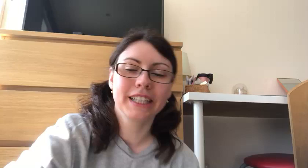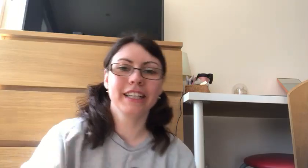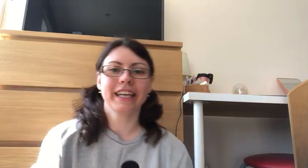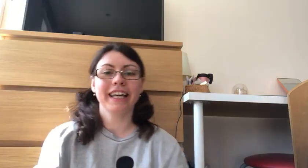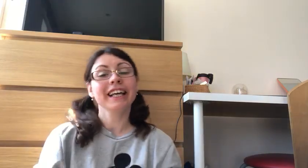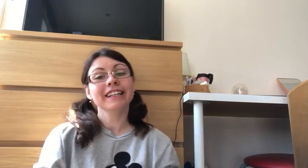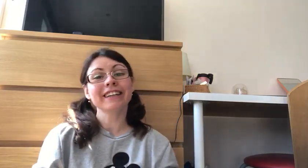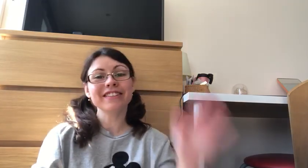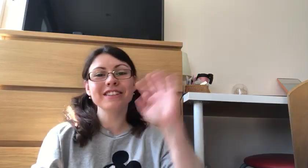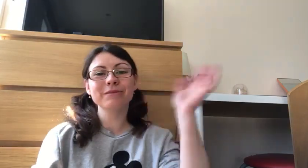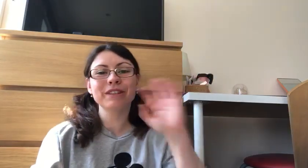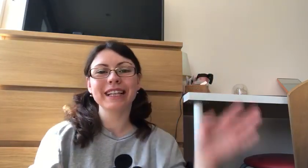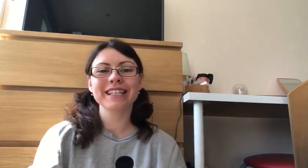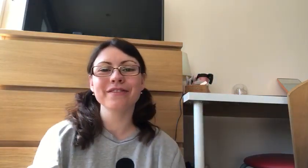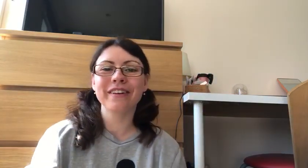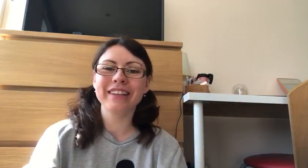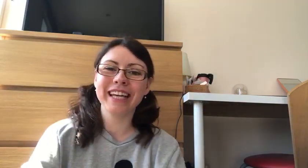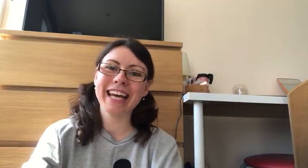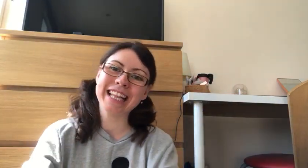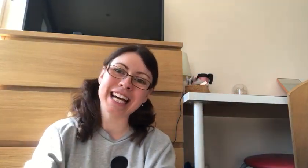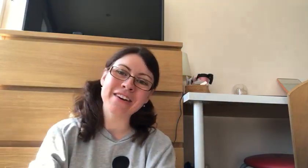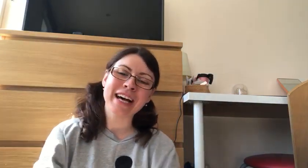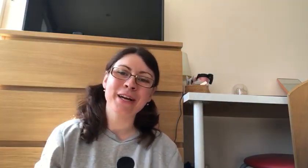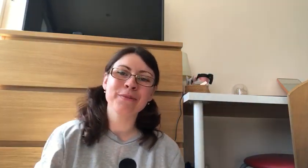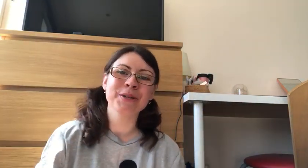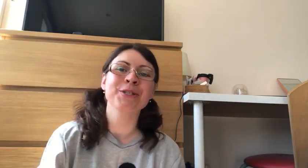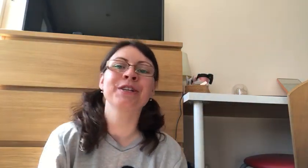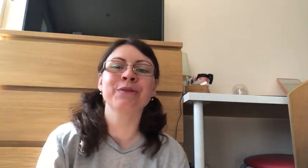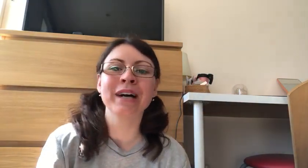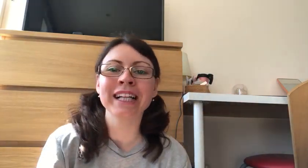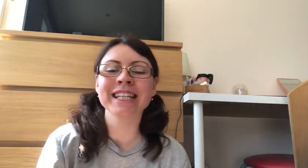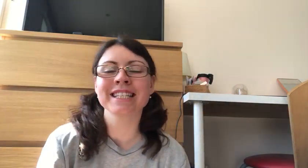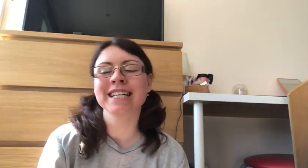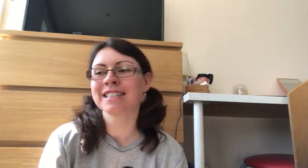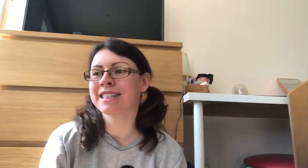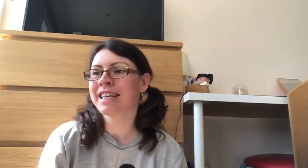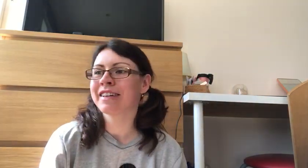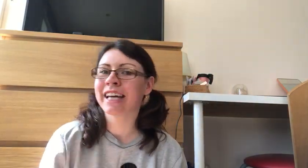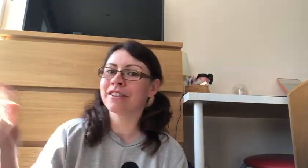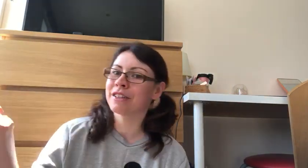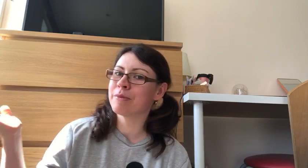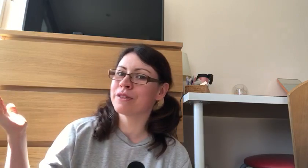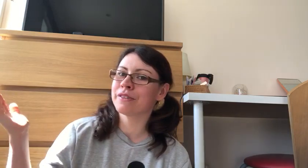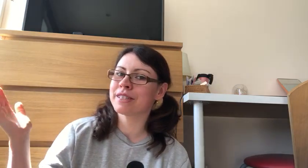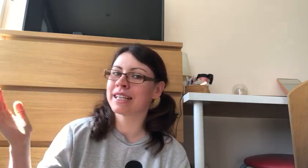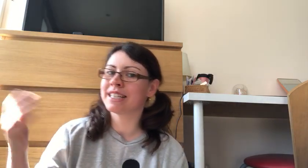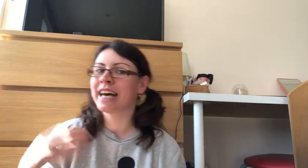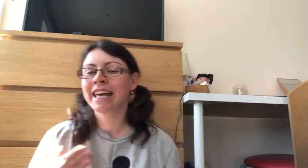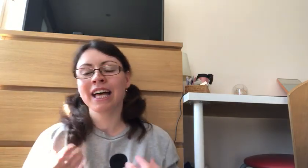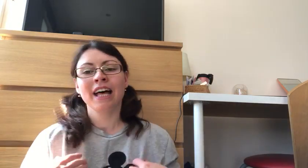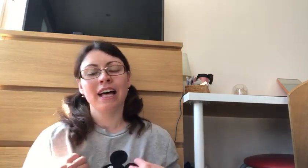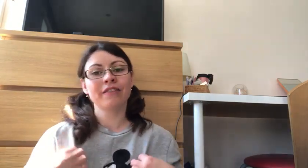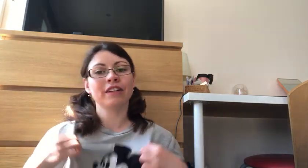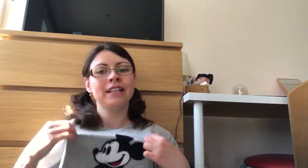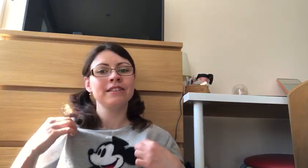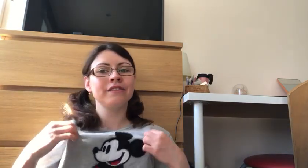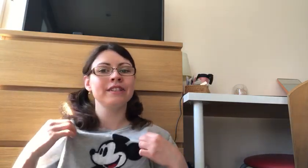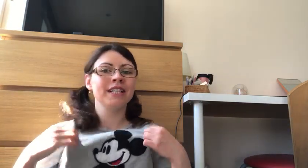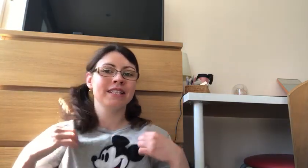okay good afternoon brookland family hello i hope you're doing well it's nice to see you again on this beautiful sunny day i've got a little visitor